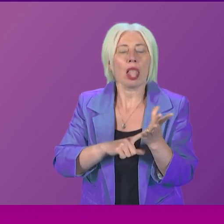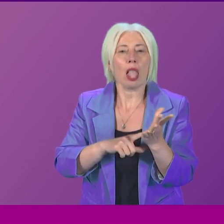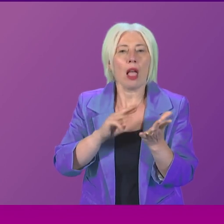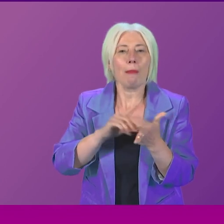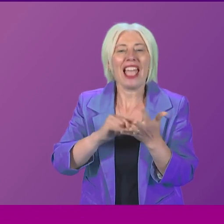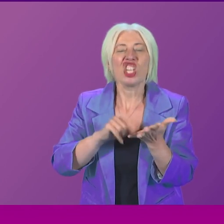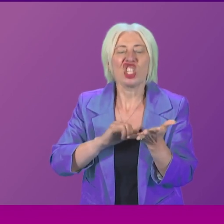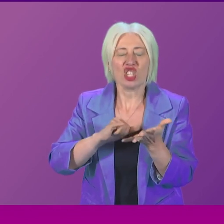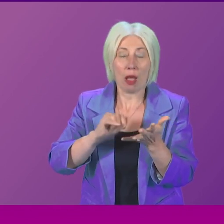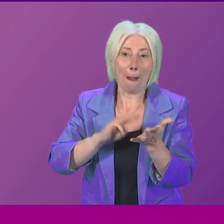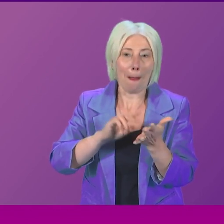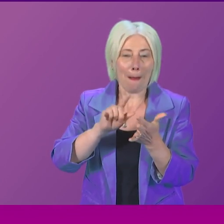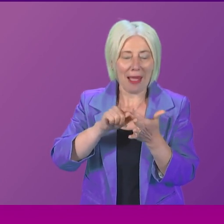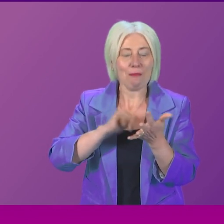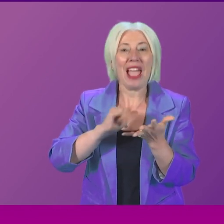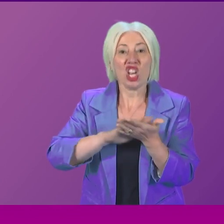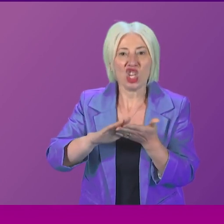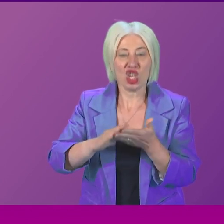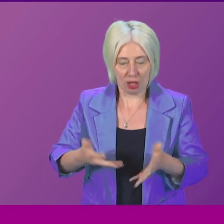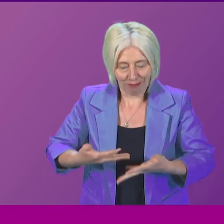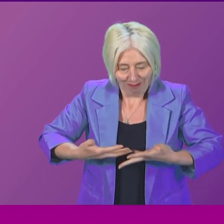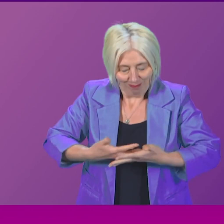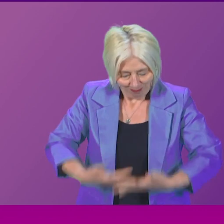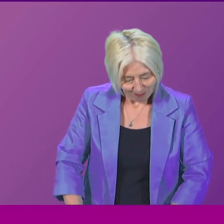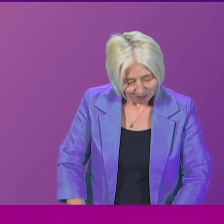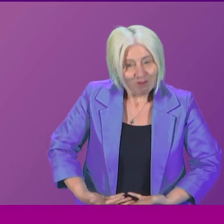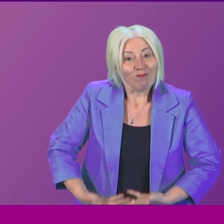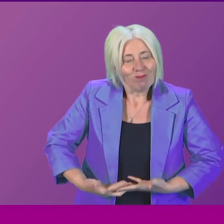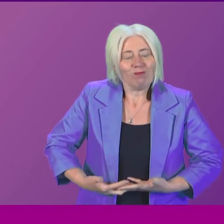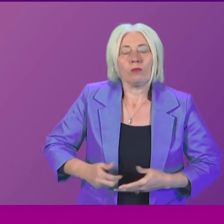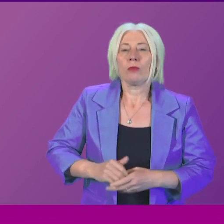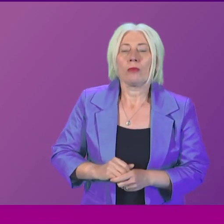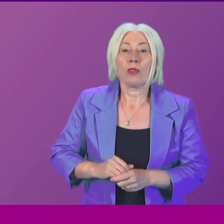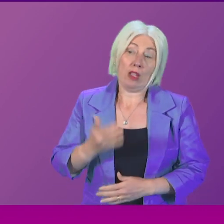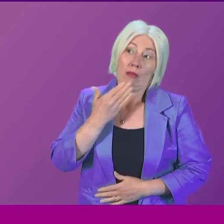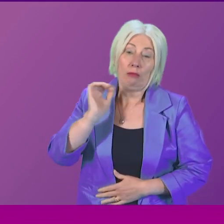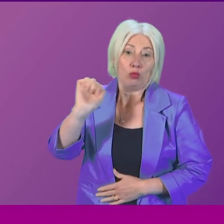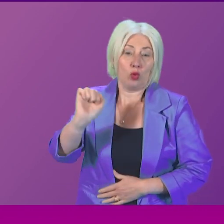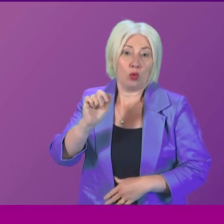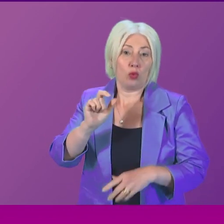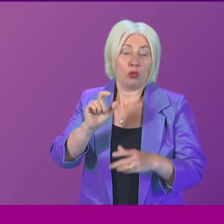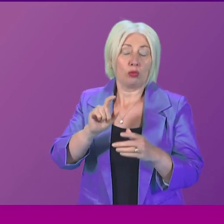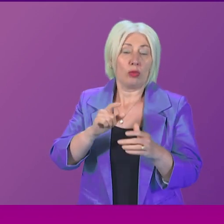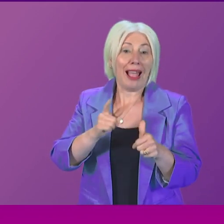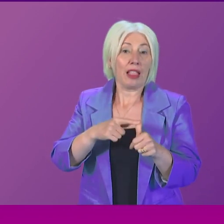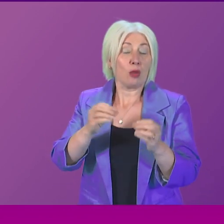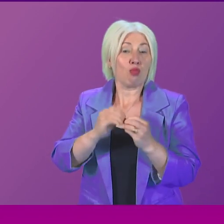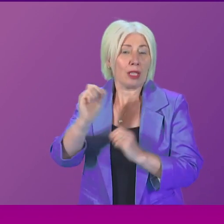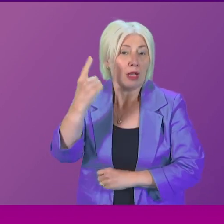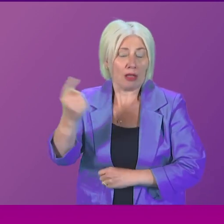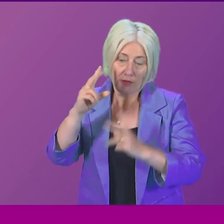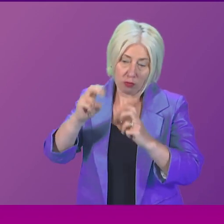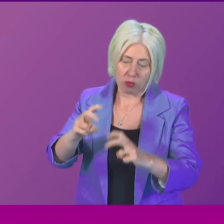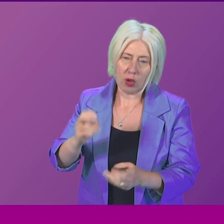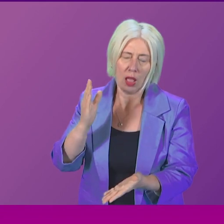to Professor Britton and her team for undertaking what I don't think, actually, I don't doubt for a minute, is a very thorough and